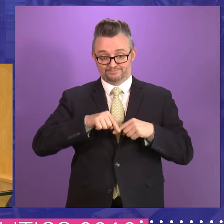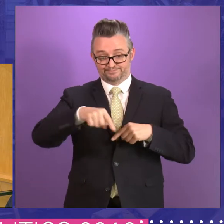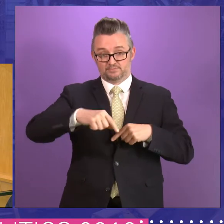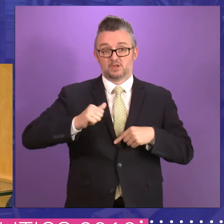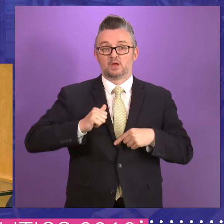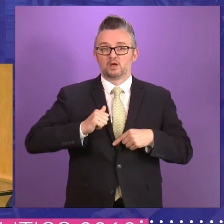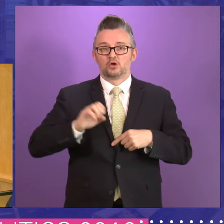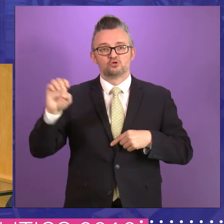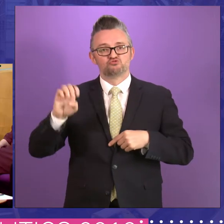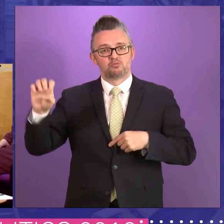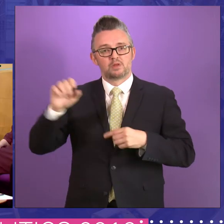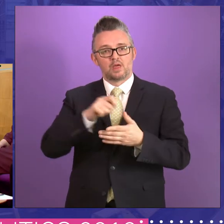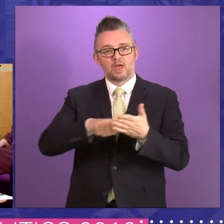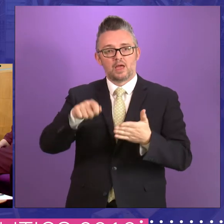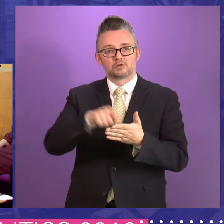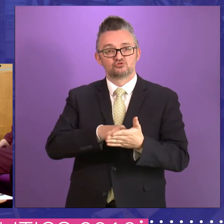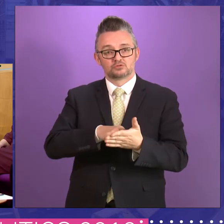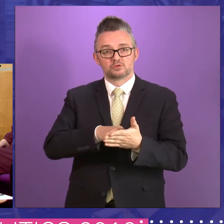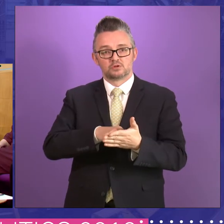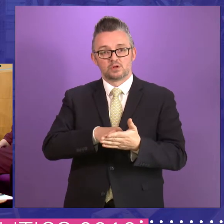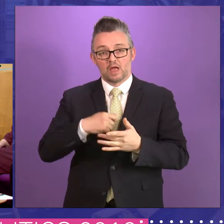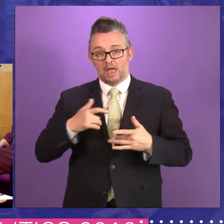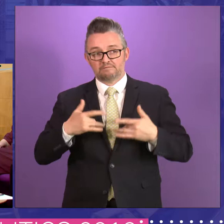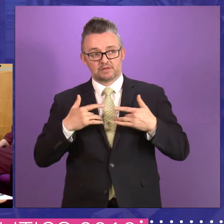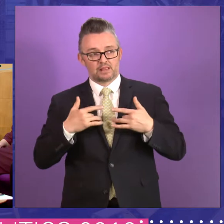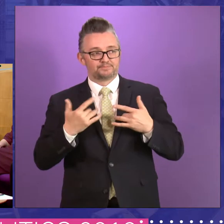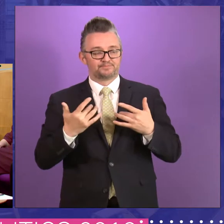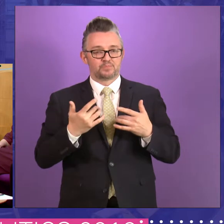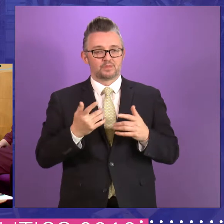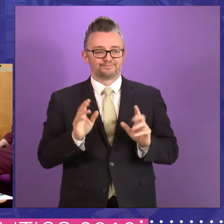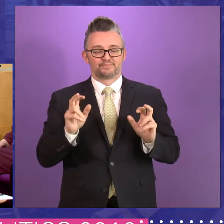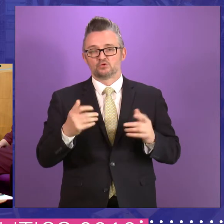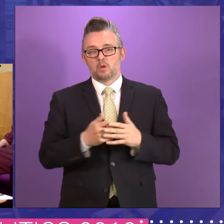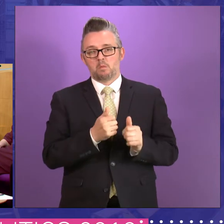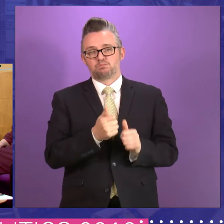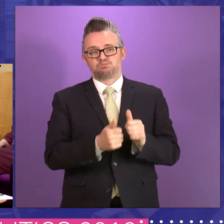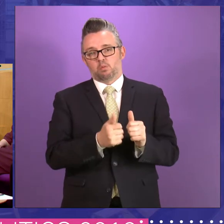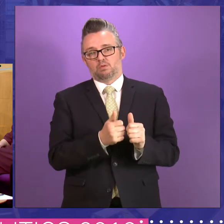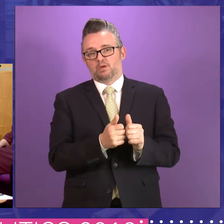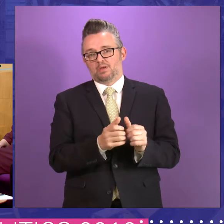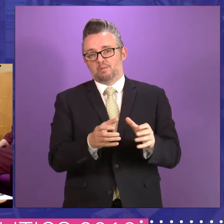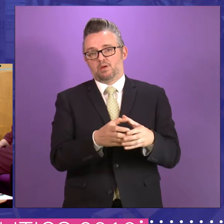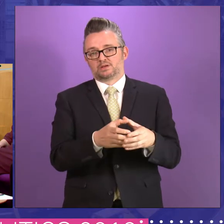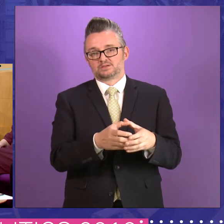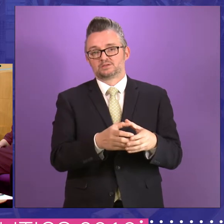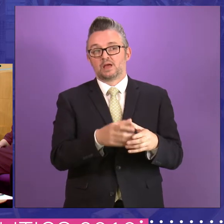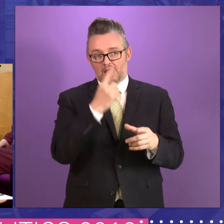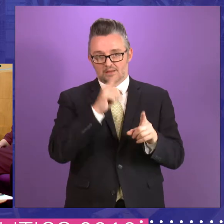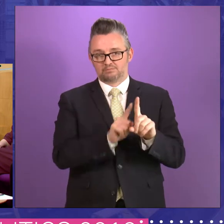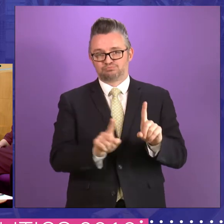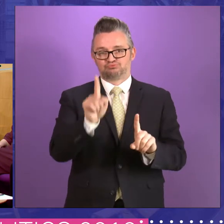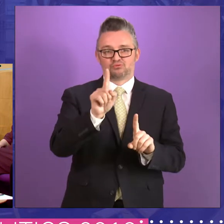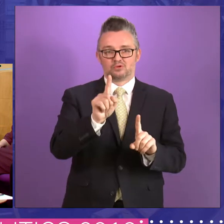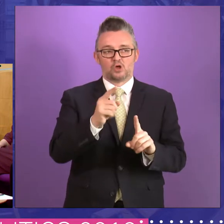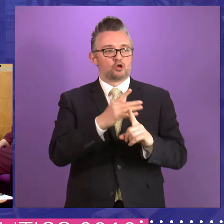election and I suspect that the populist parties could well be the official opposition in the European Parliament. The socialists